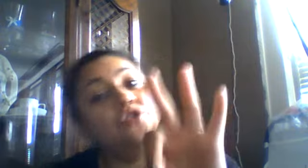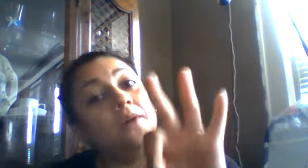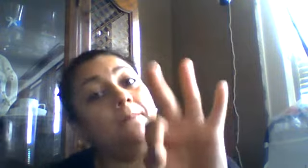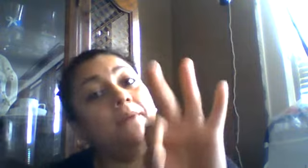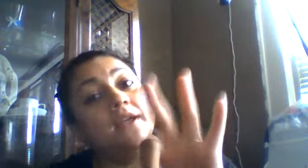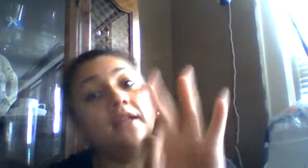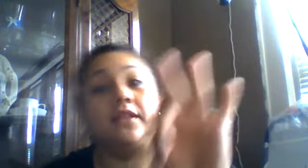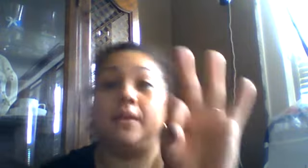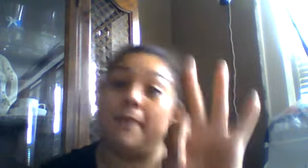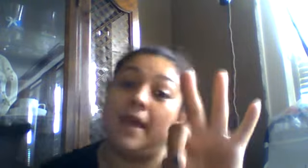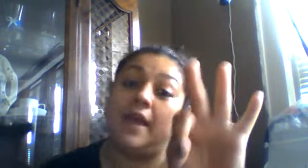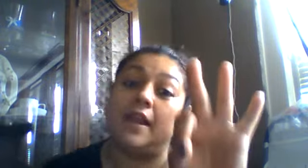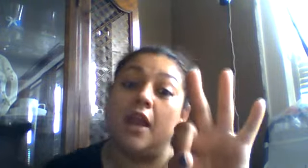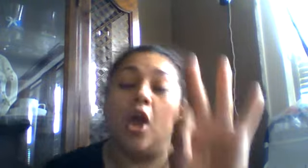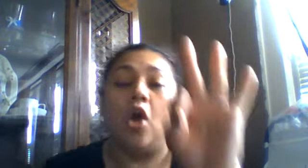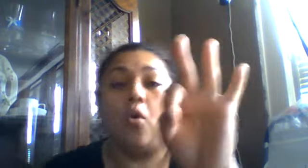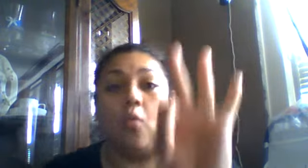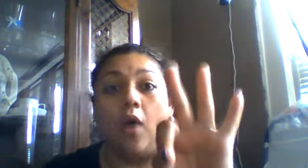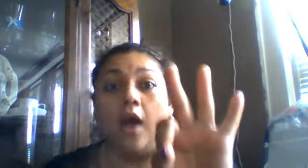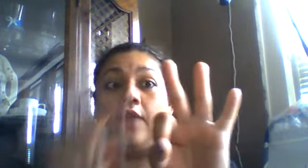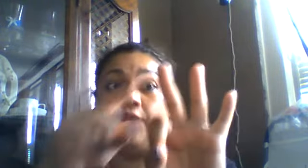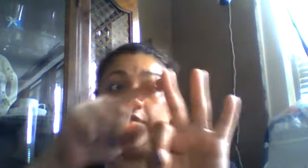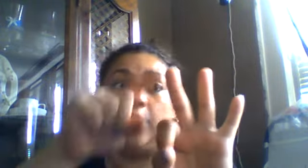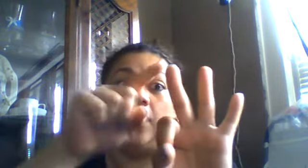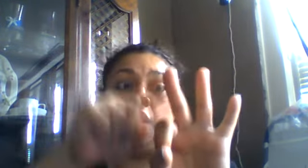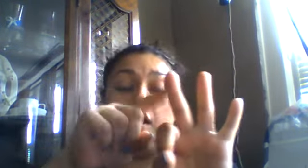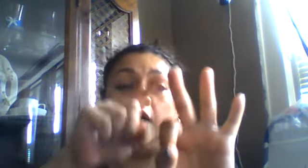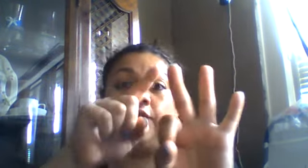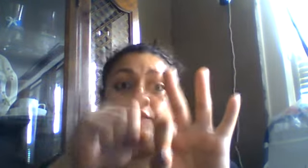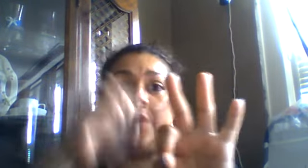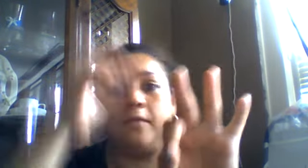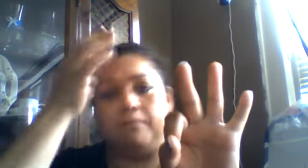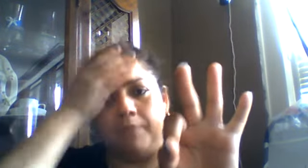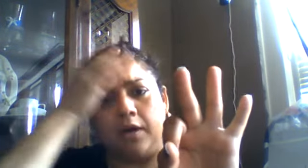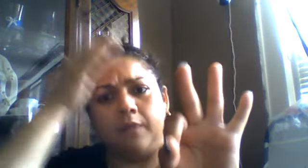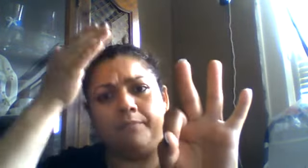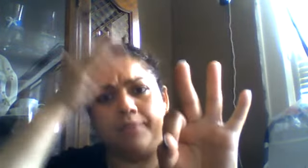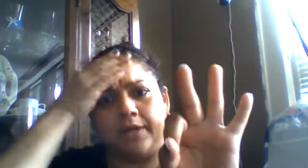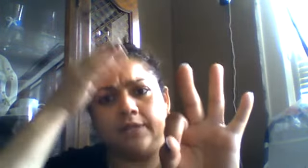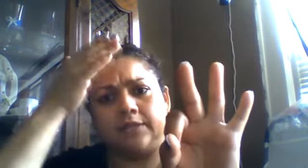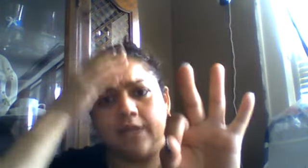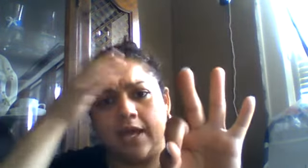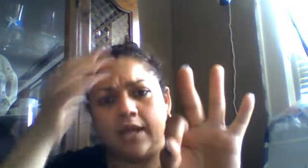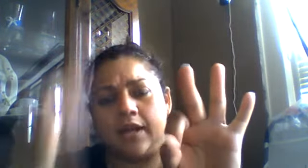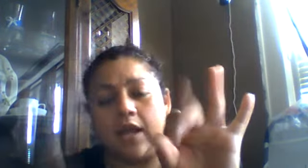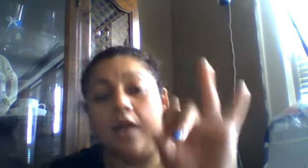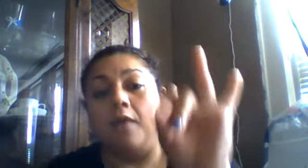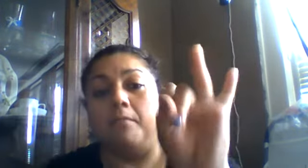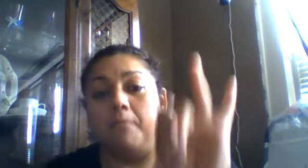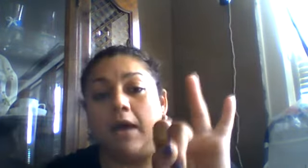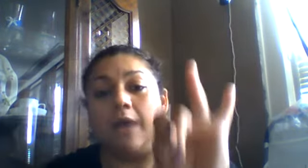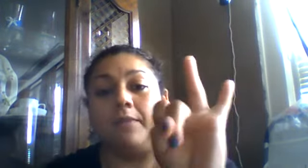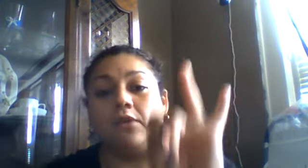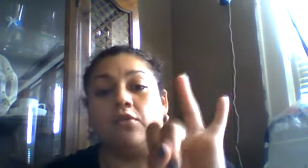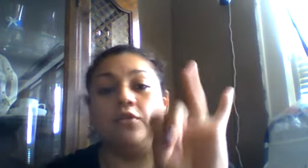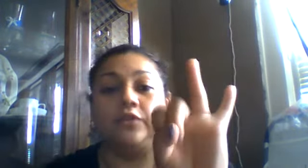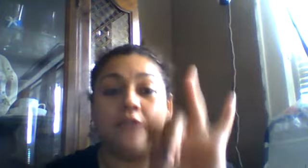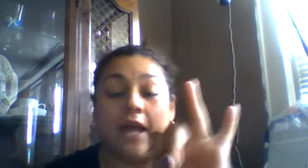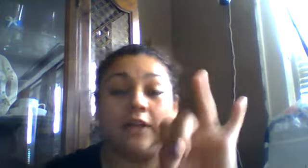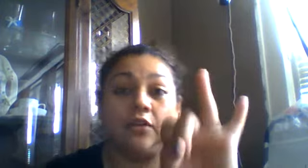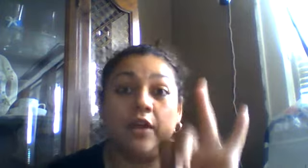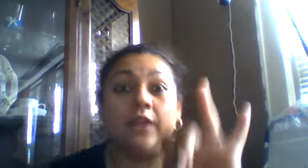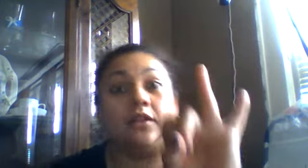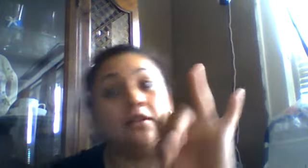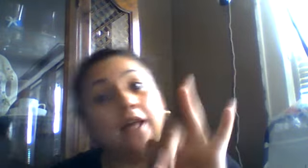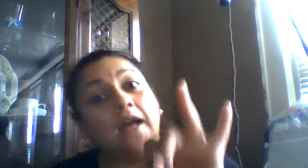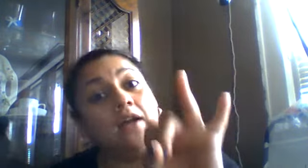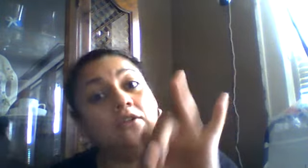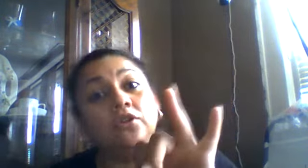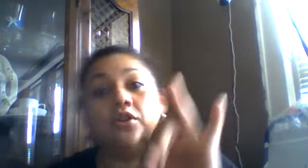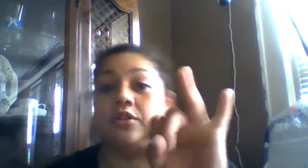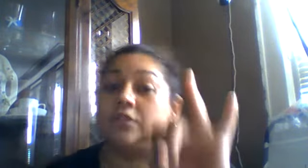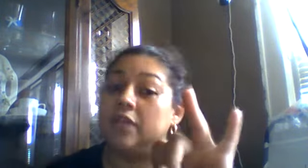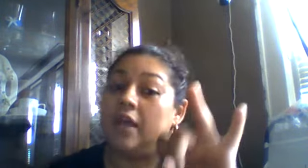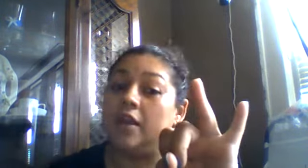bump his head one fell off and bump his head Mama called the doctor and the doctor said,